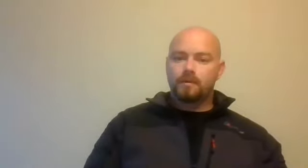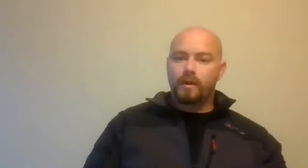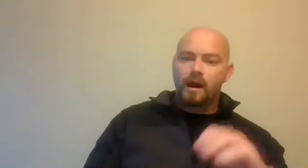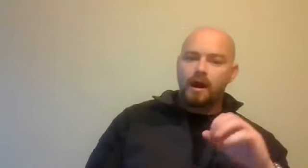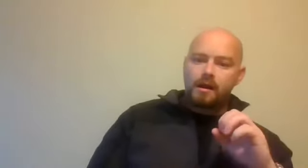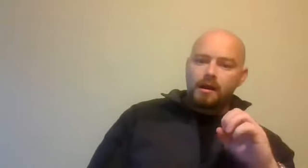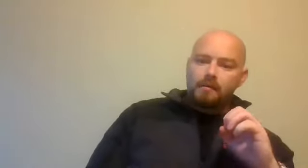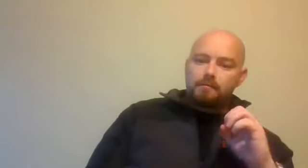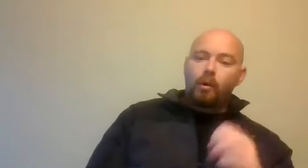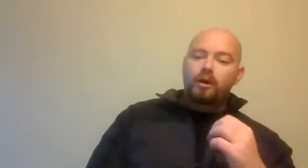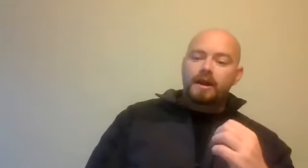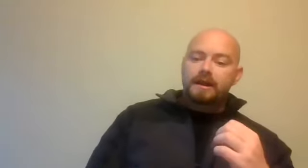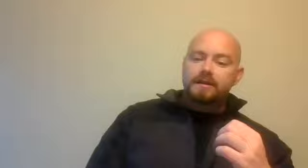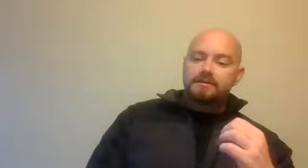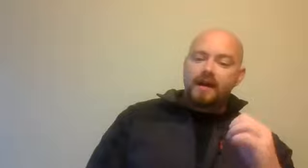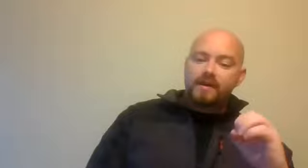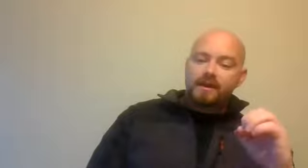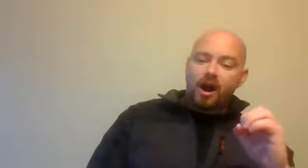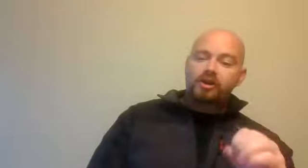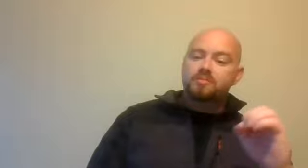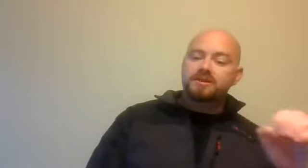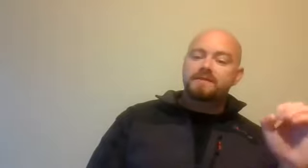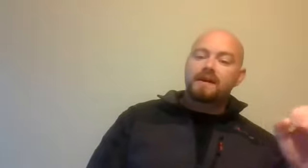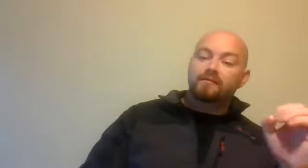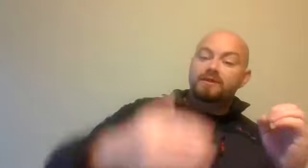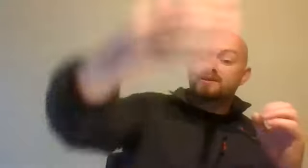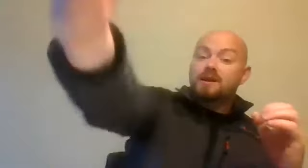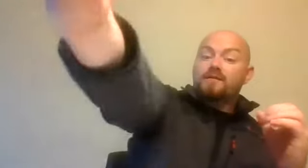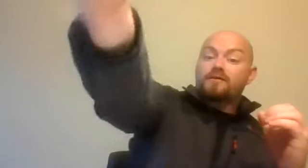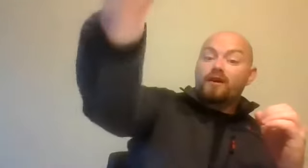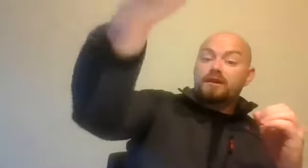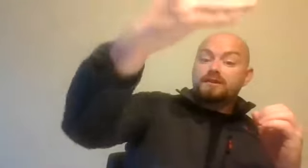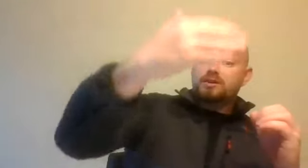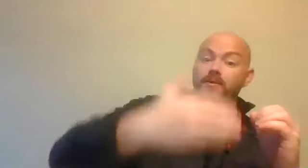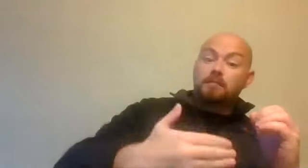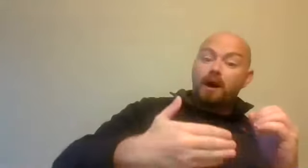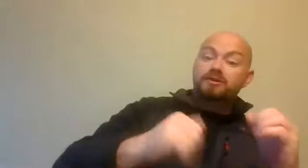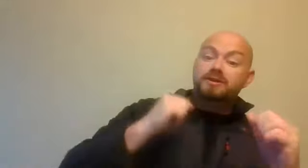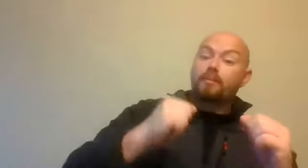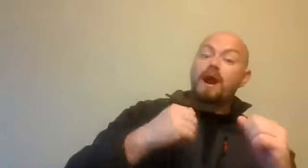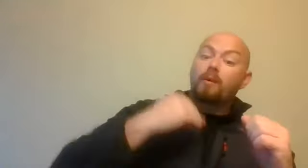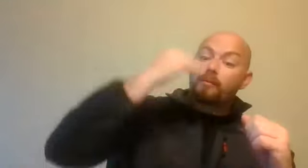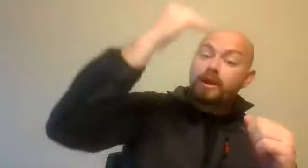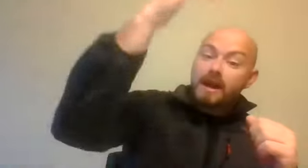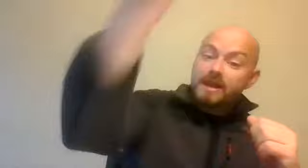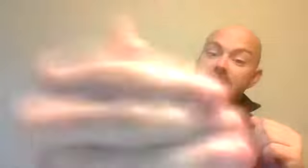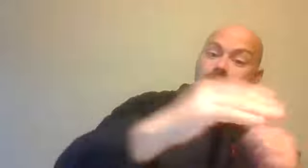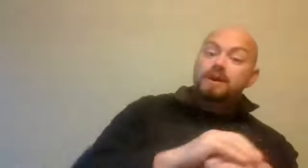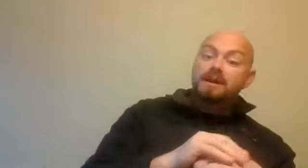We are more likely to have a higher perceived level of risk for the violence coming upon us than we are when we engage willingly